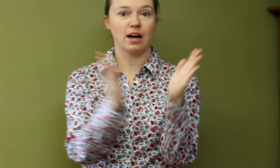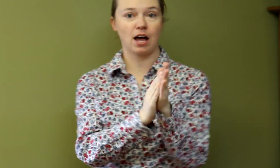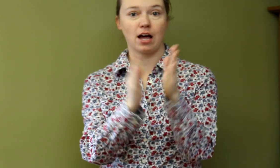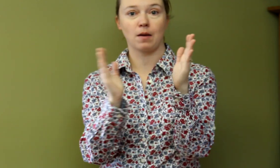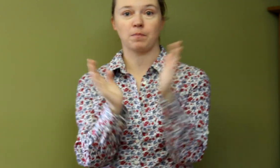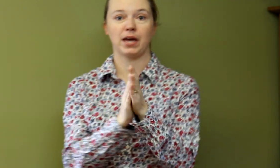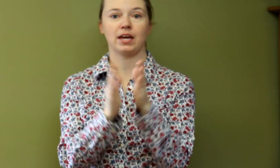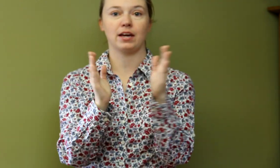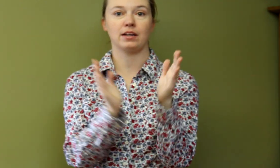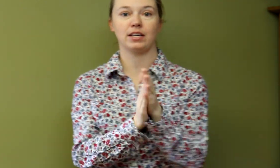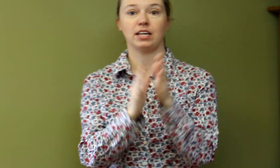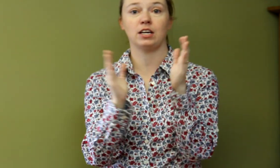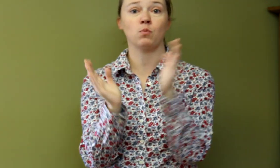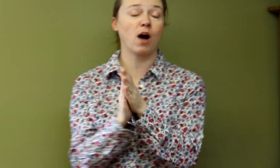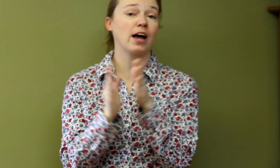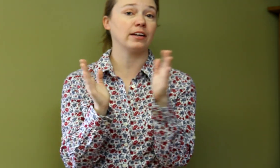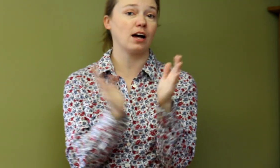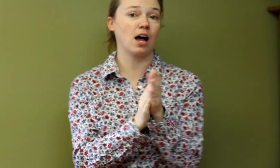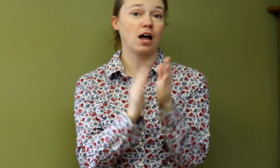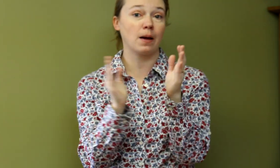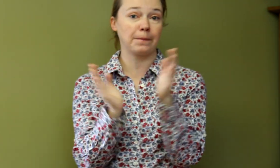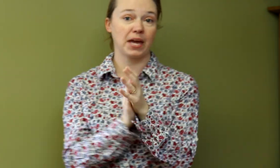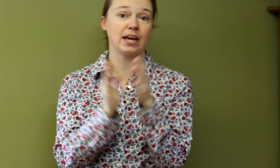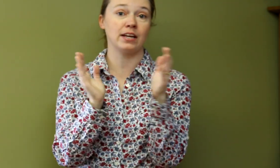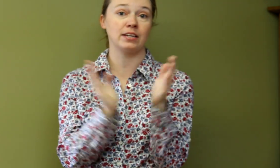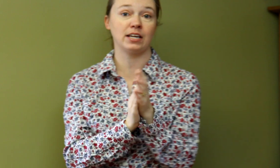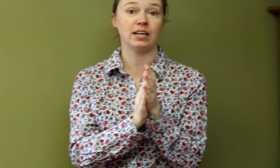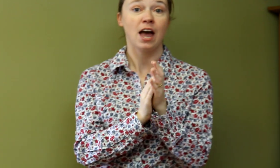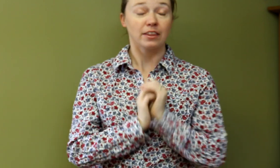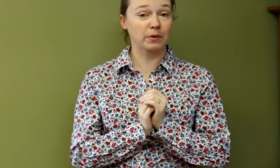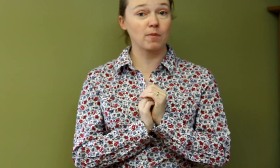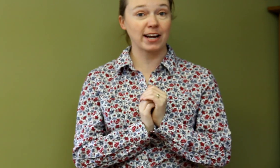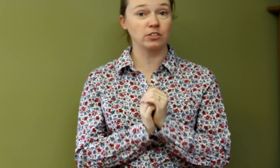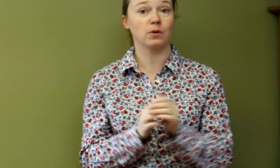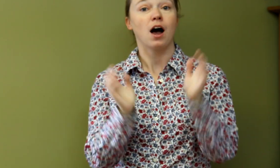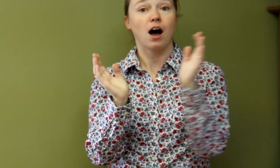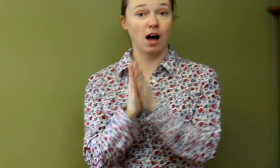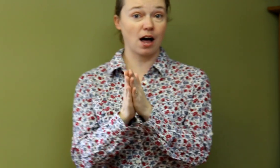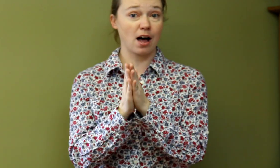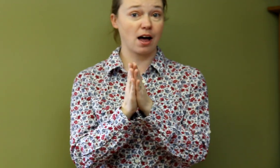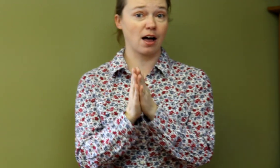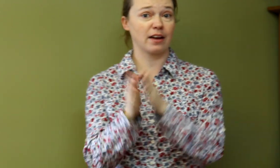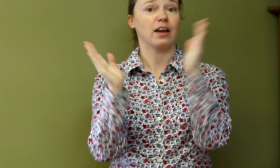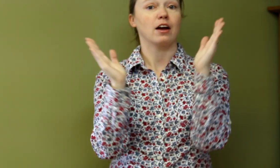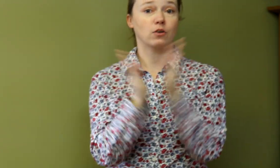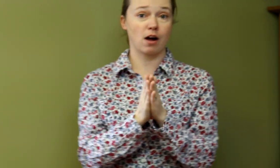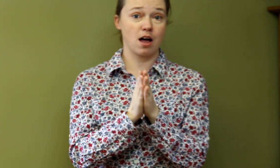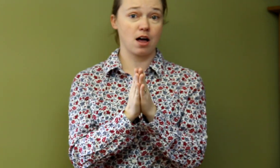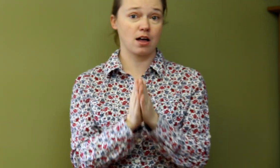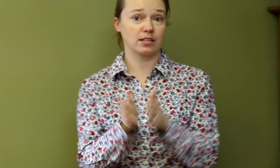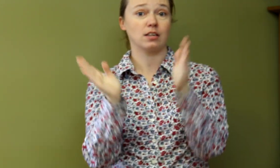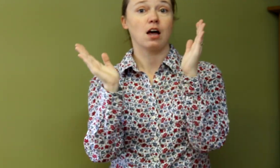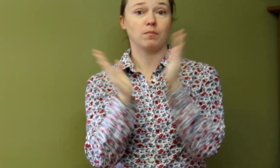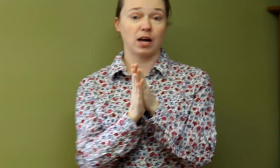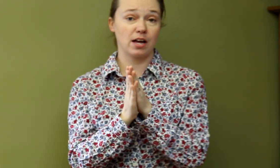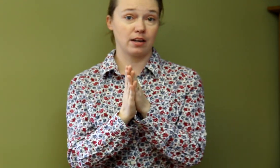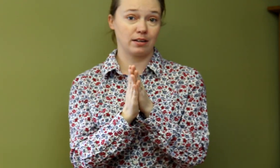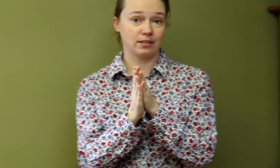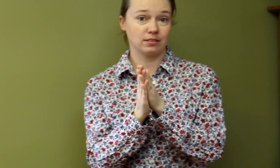a penny, one a penny. Then we go back and do hot, cross, buns.